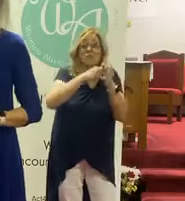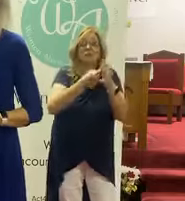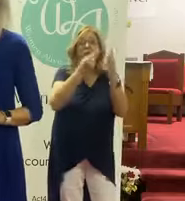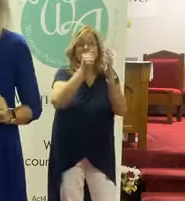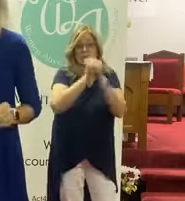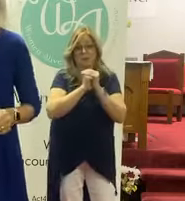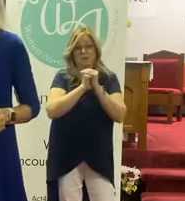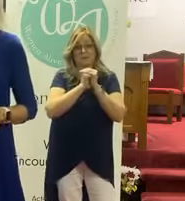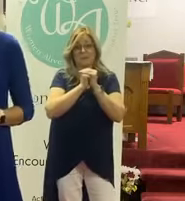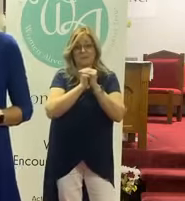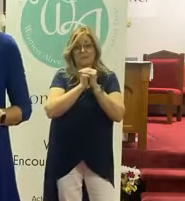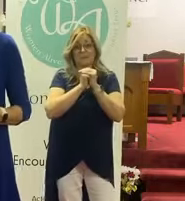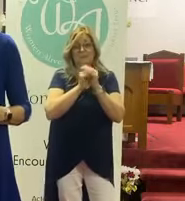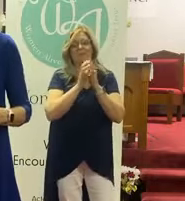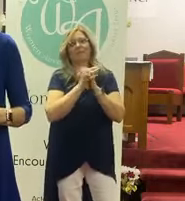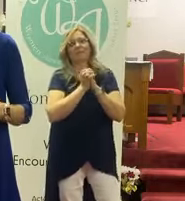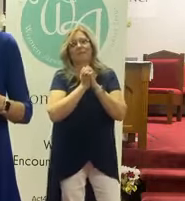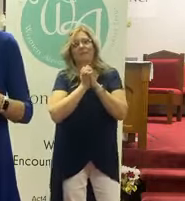in worship.